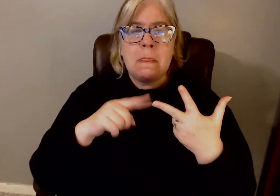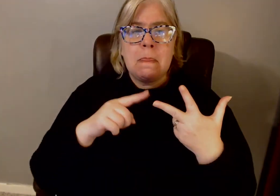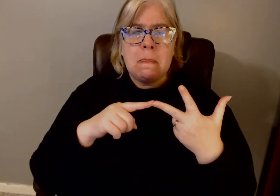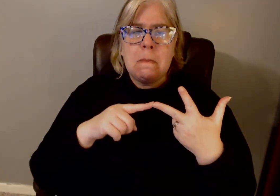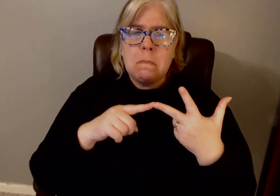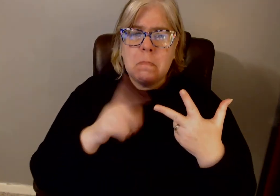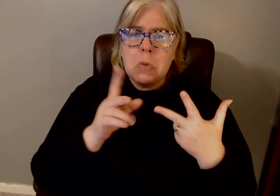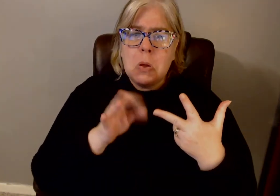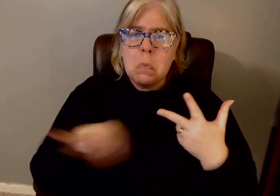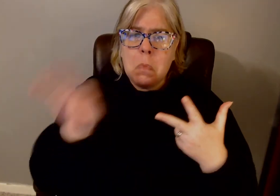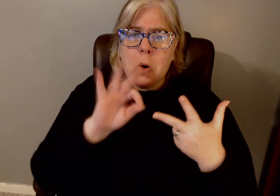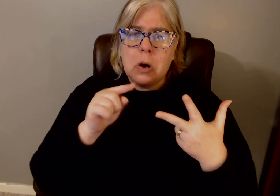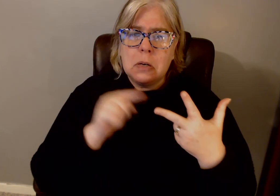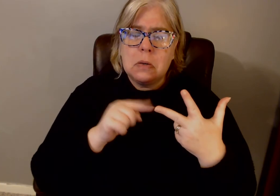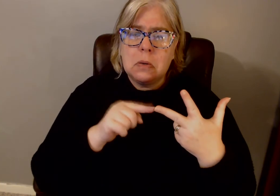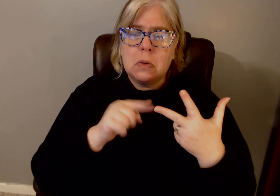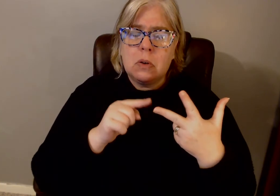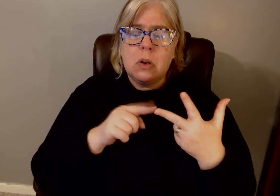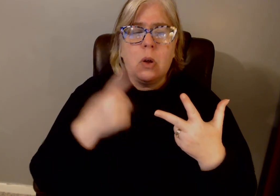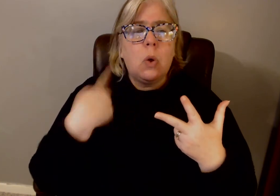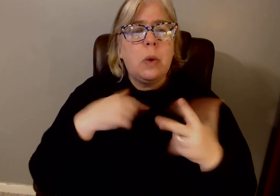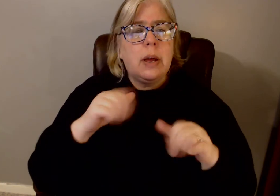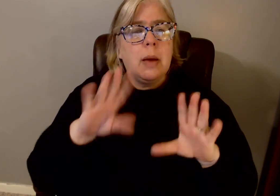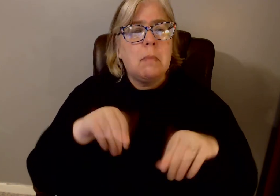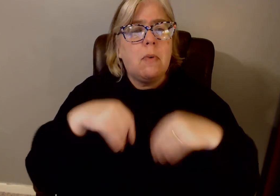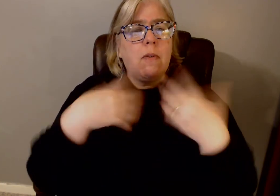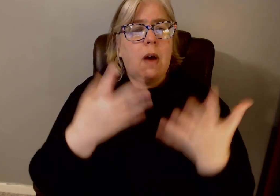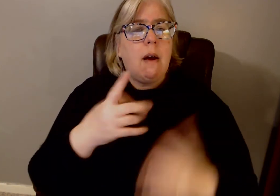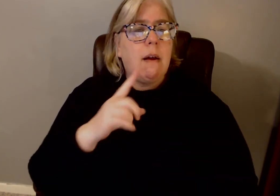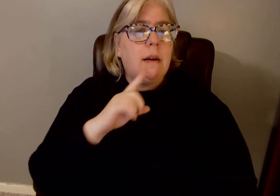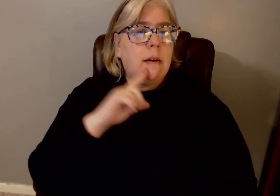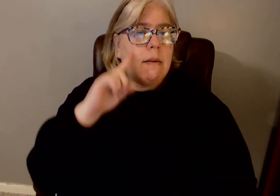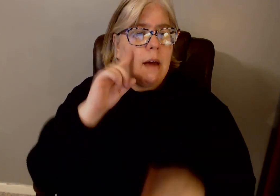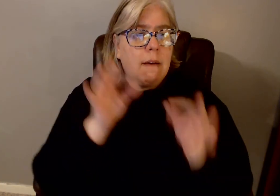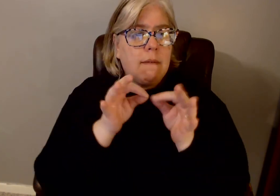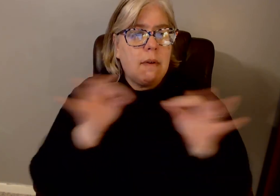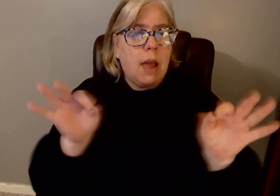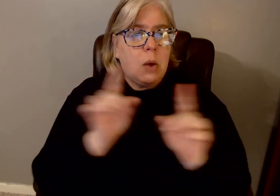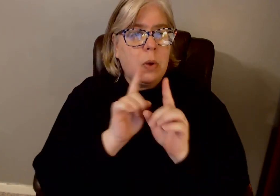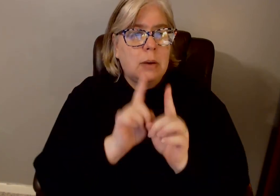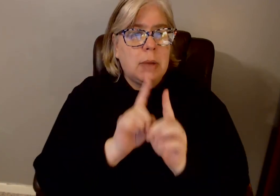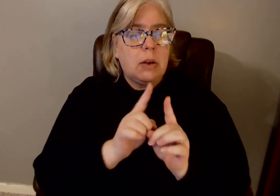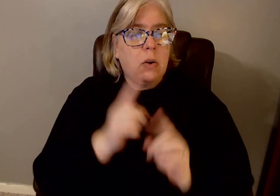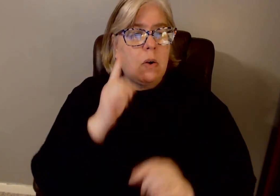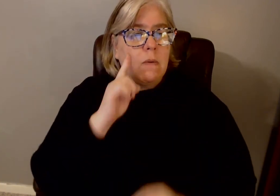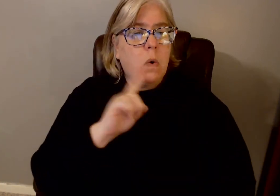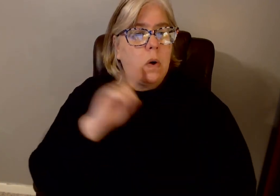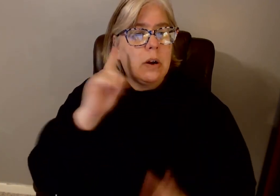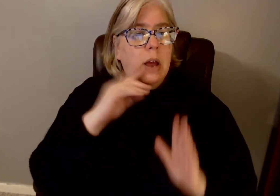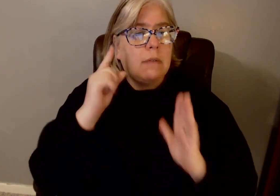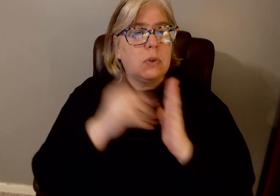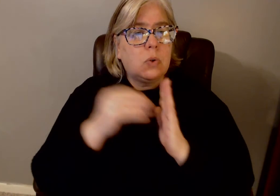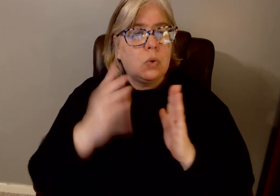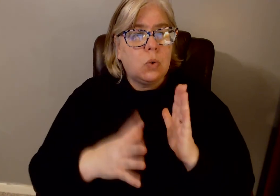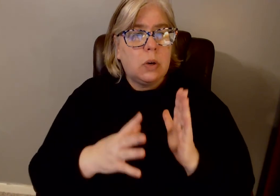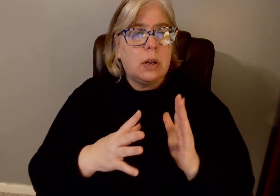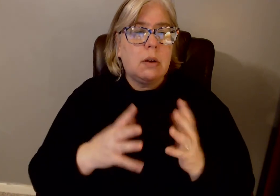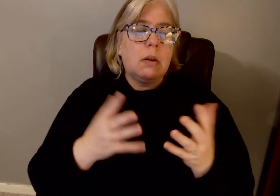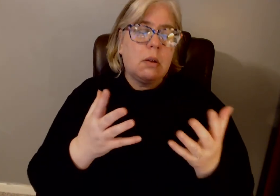I think she than I can't even